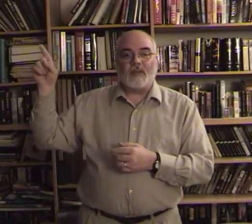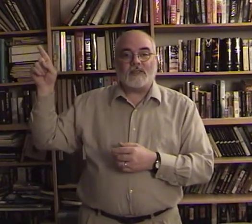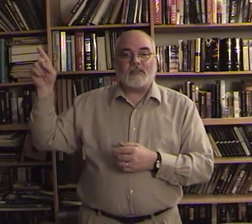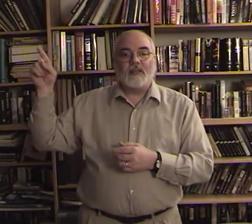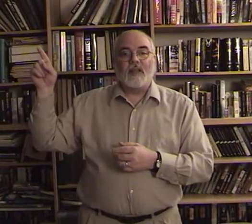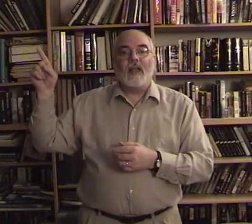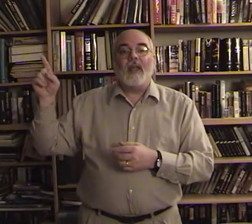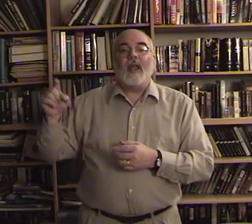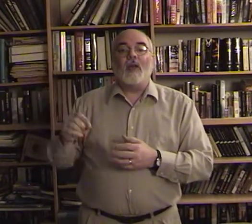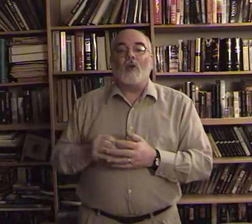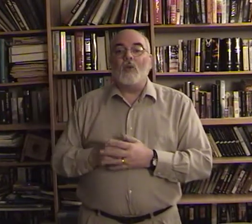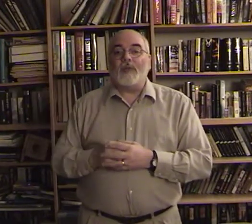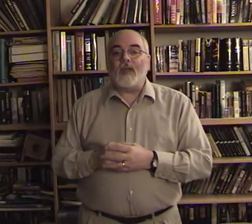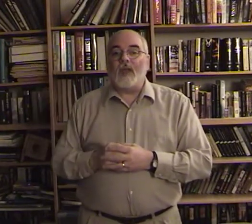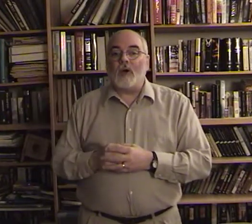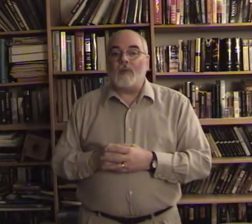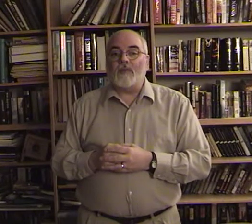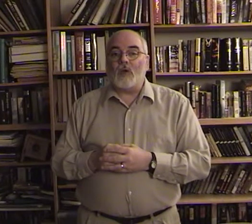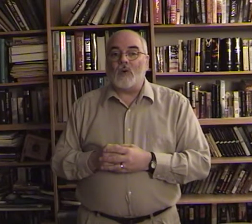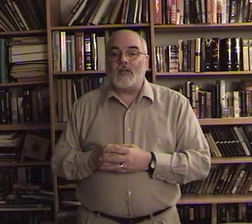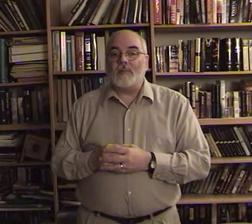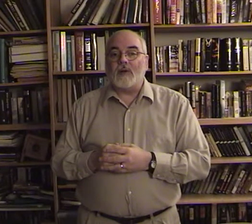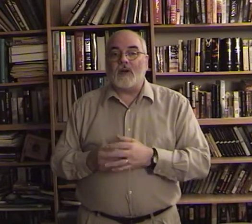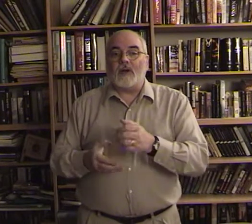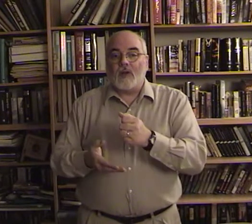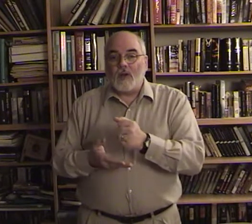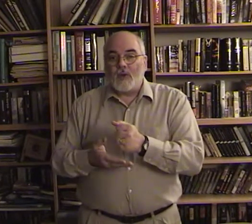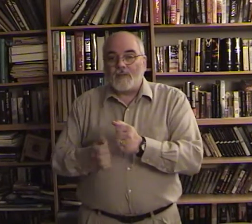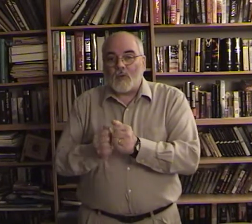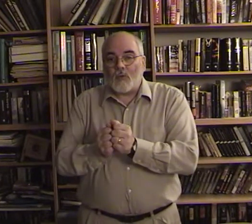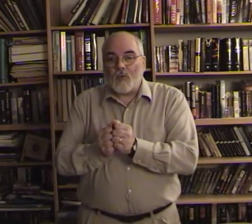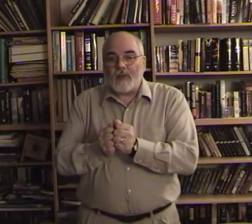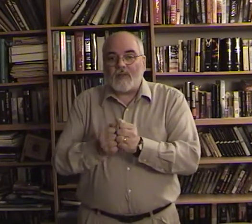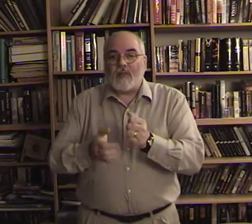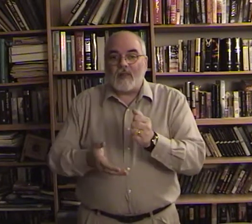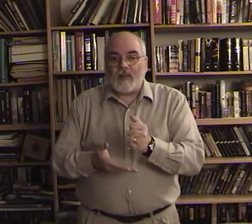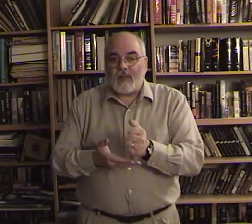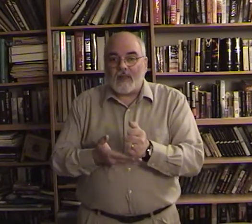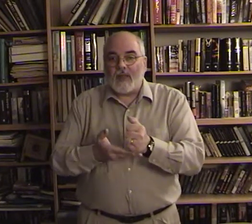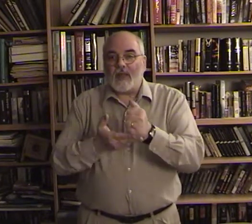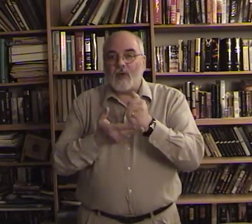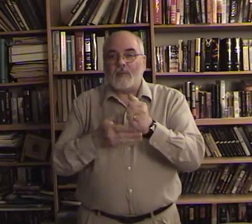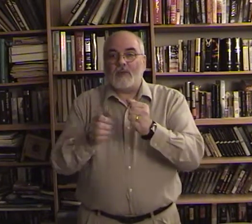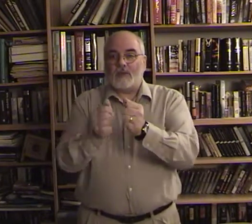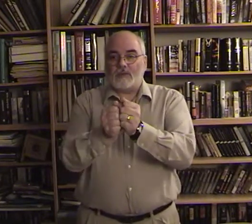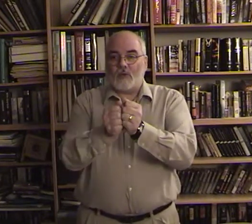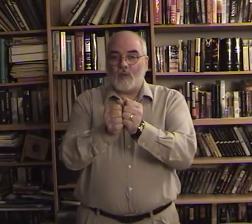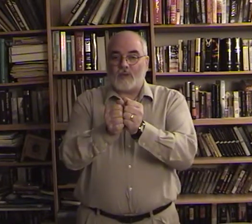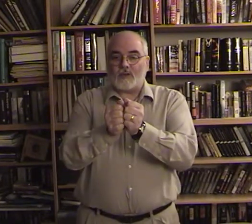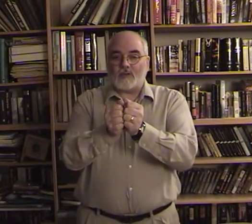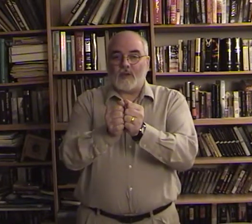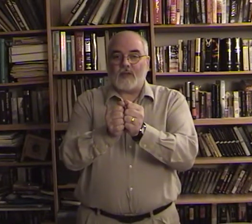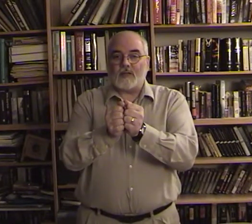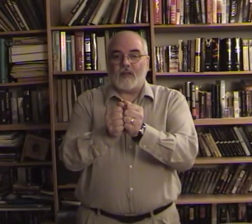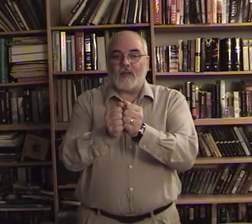with the help of the holy spirit with the help so with is two hands together